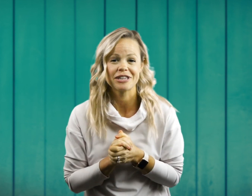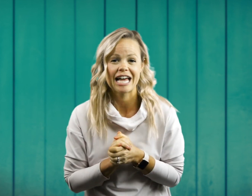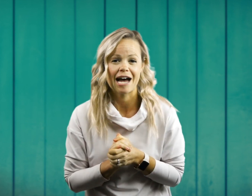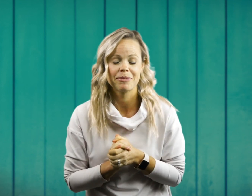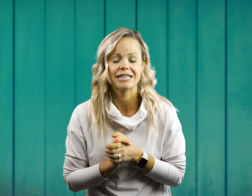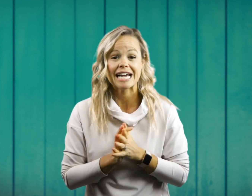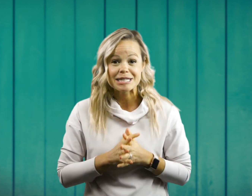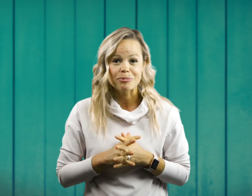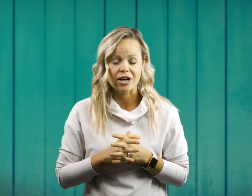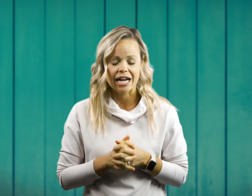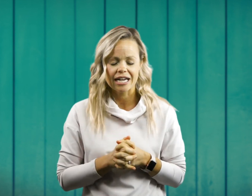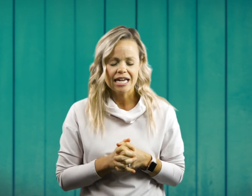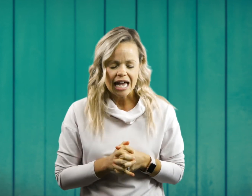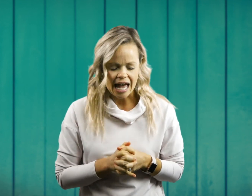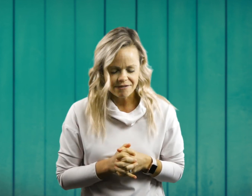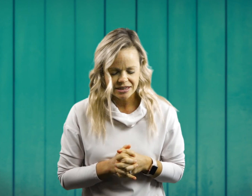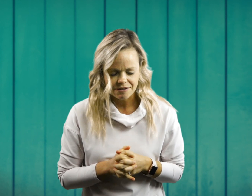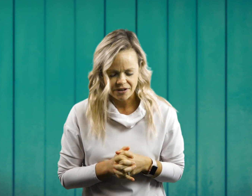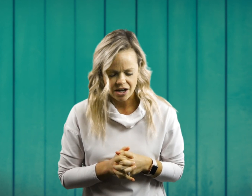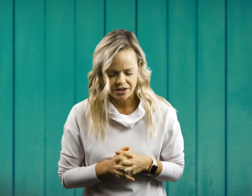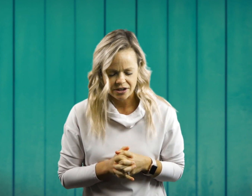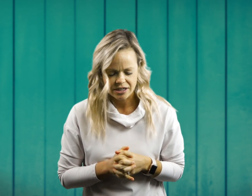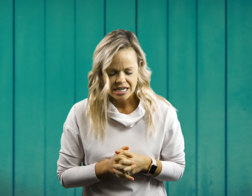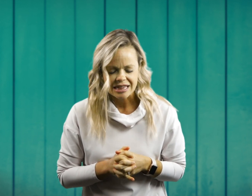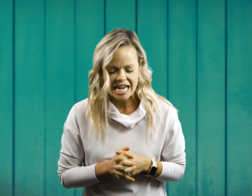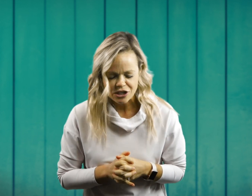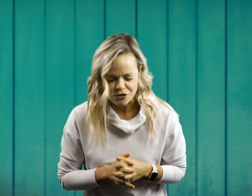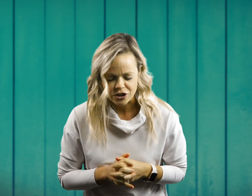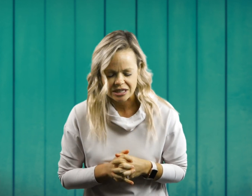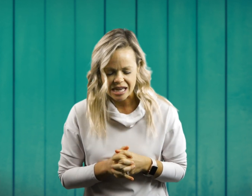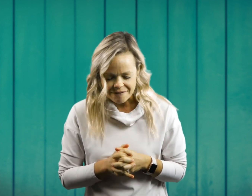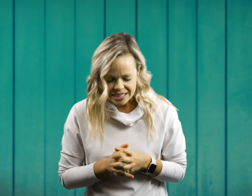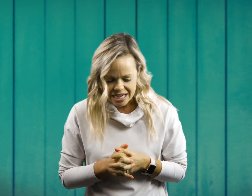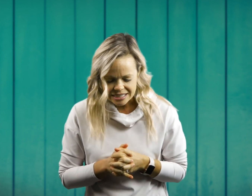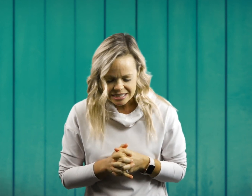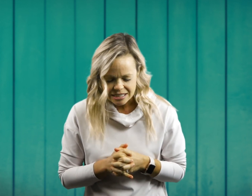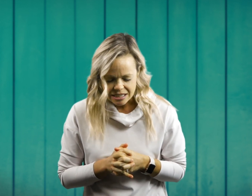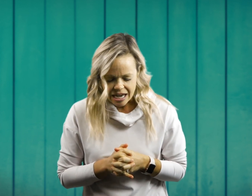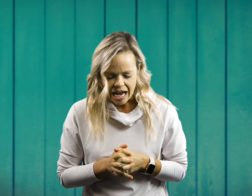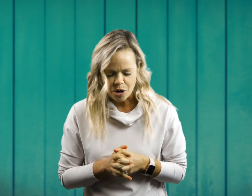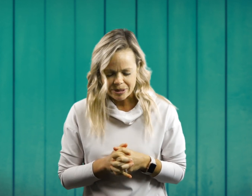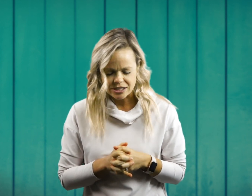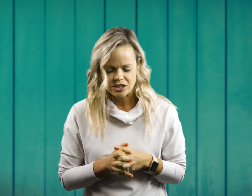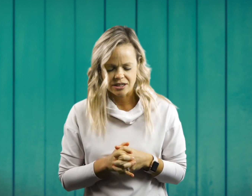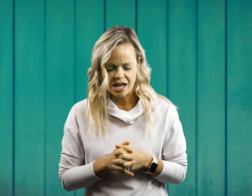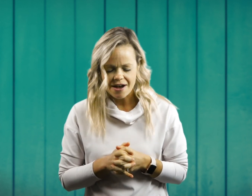lap. Let's pray. Heavenly Father, thank you for loving us. Help us to love